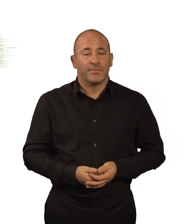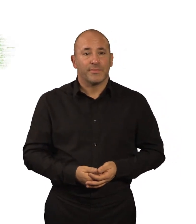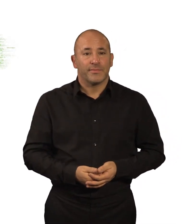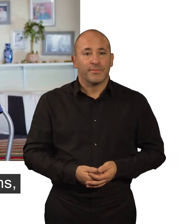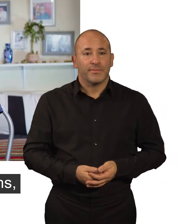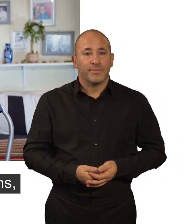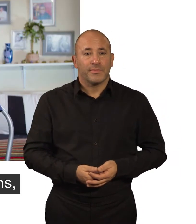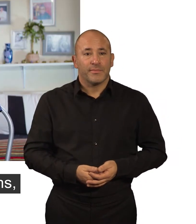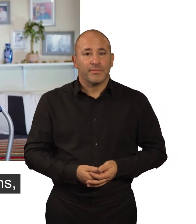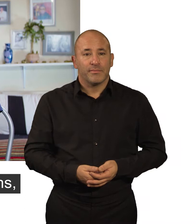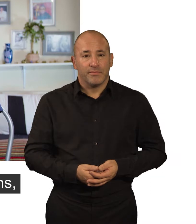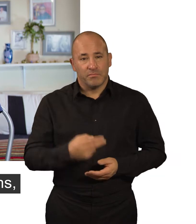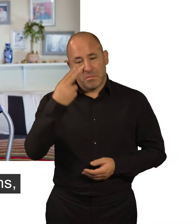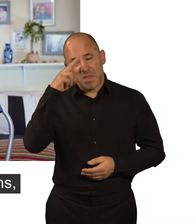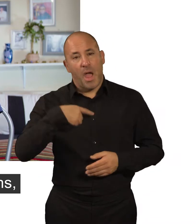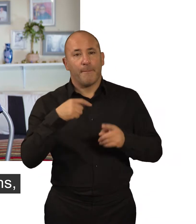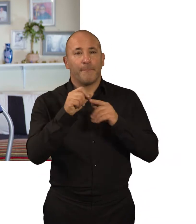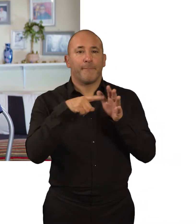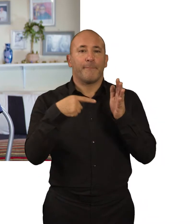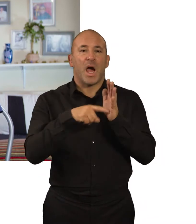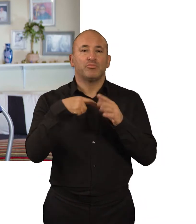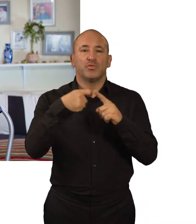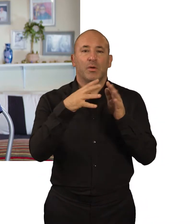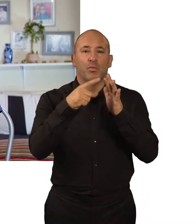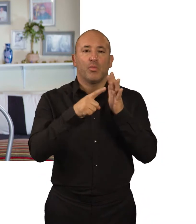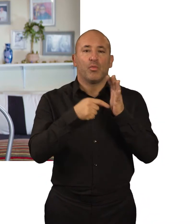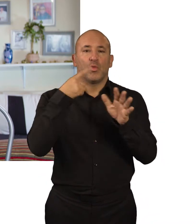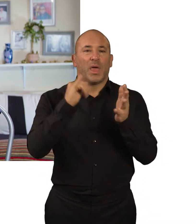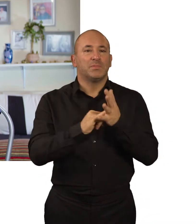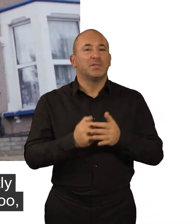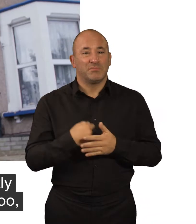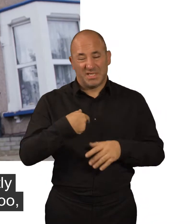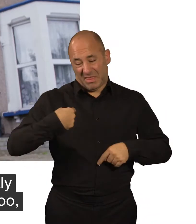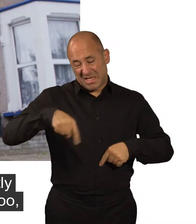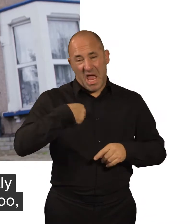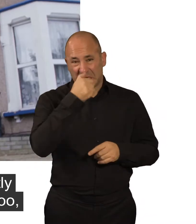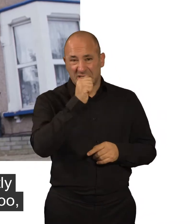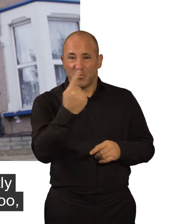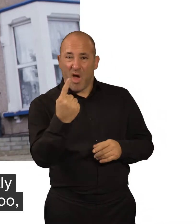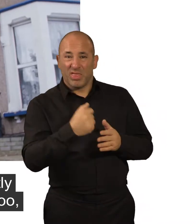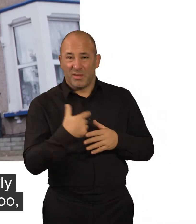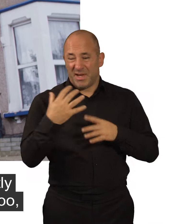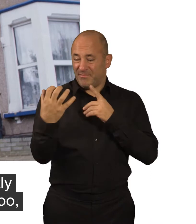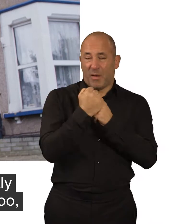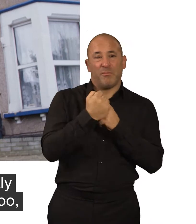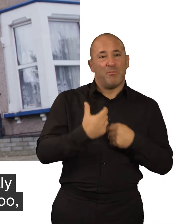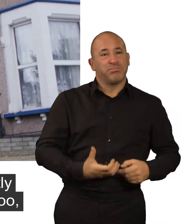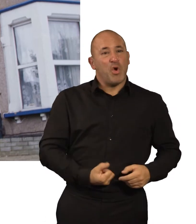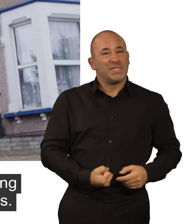My name is Patrick Williams. I am 61 this year and I was diagnosed with prostate cancer. When I began to constantly have to keep going to the loo and I